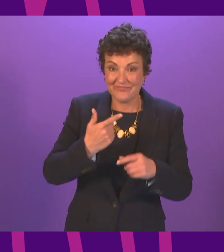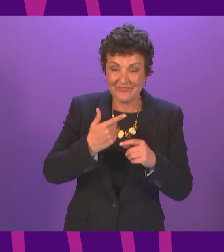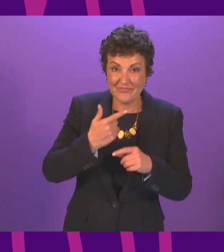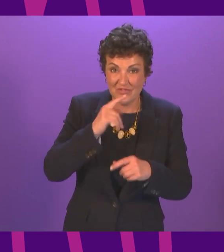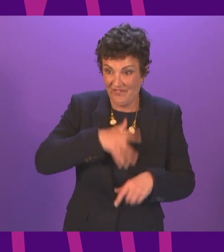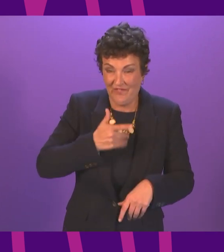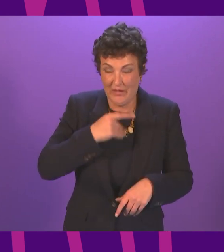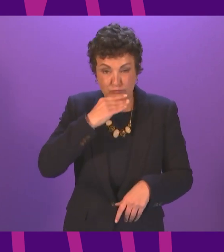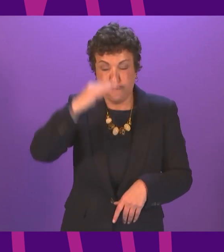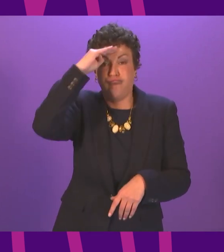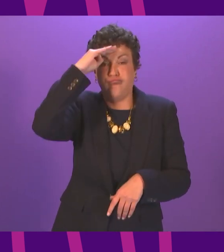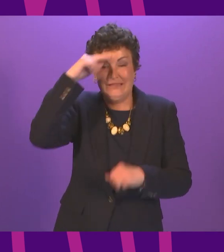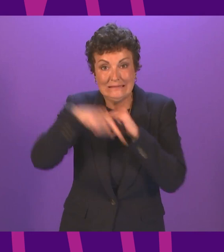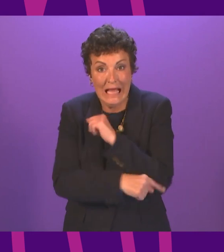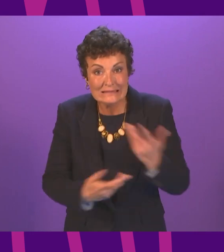to come.